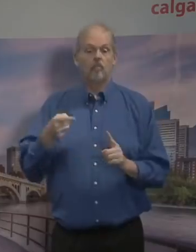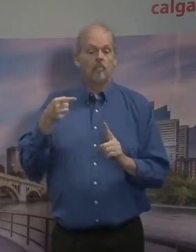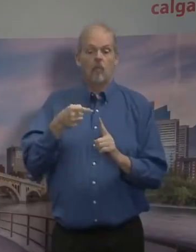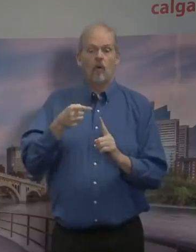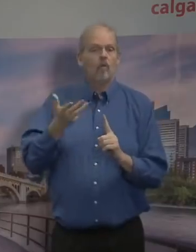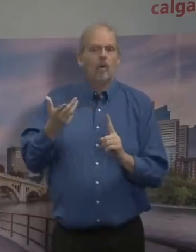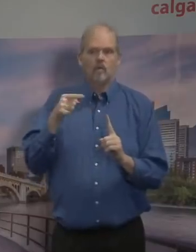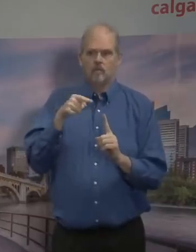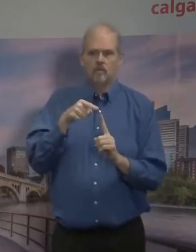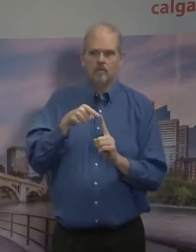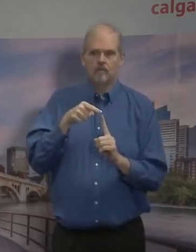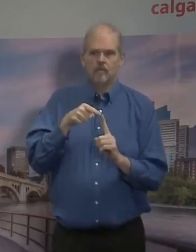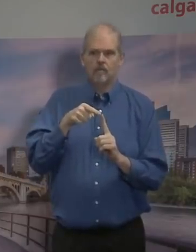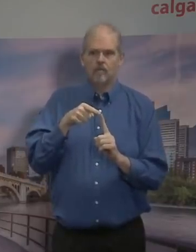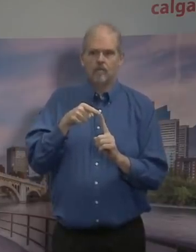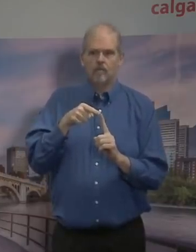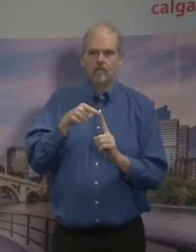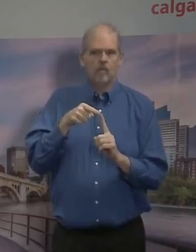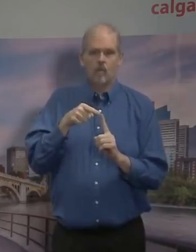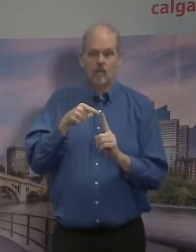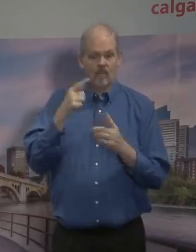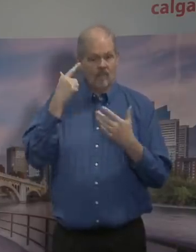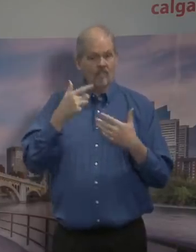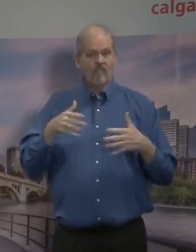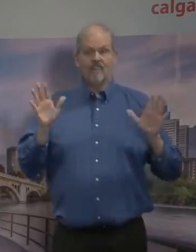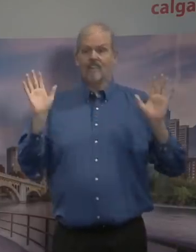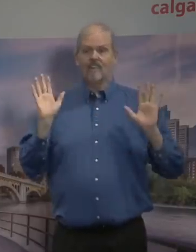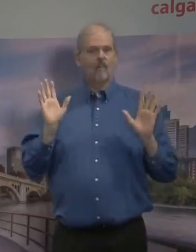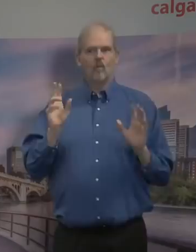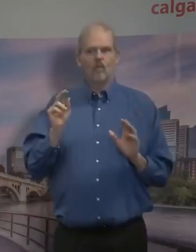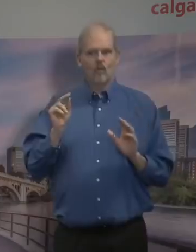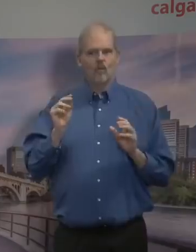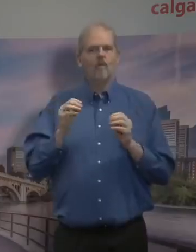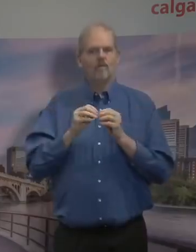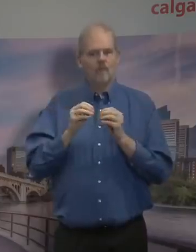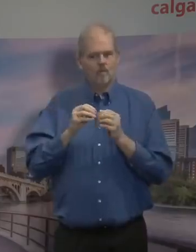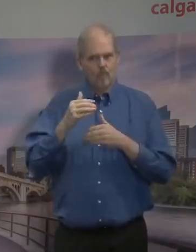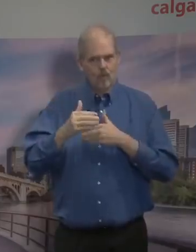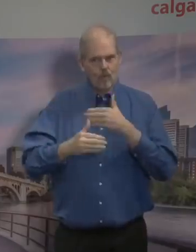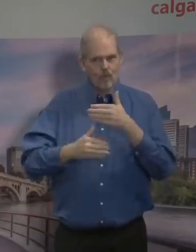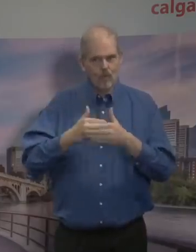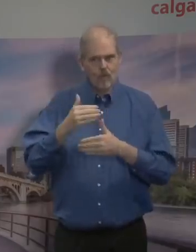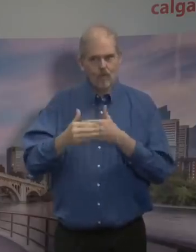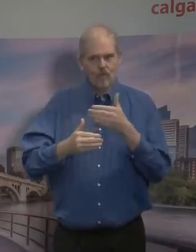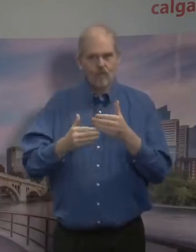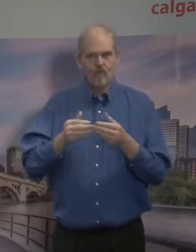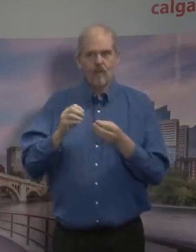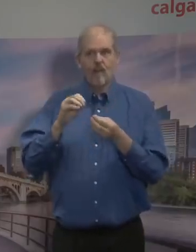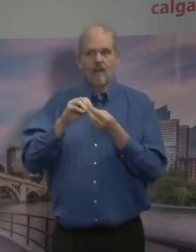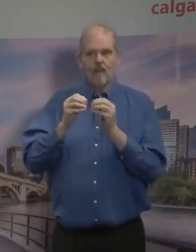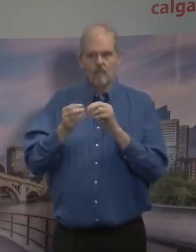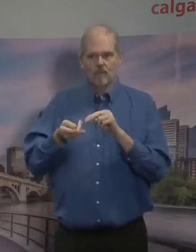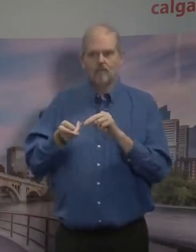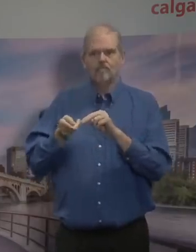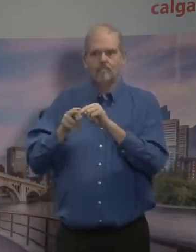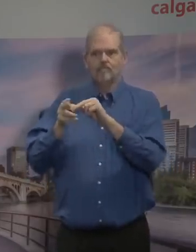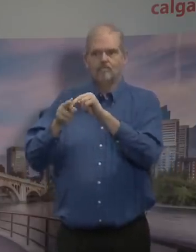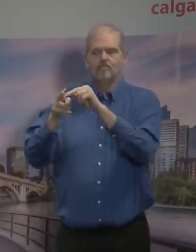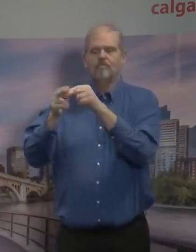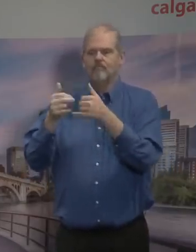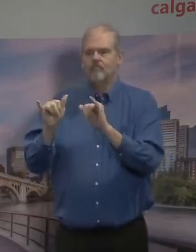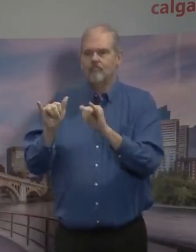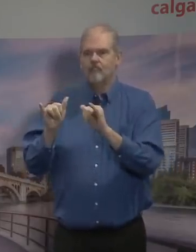This week we have had days with the highest number of new cases in Calgary. We have had seven more deaths since